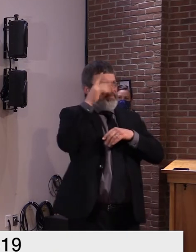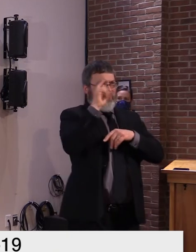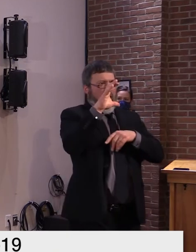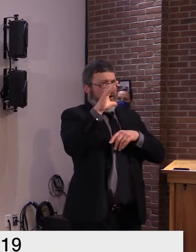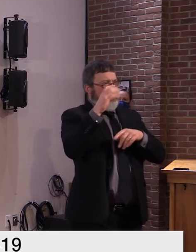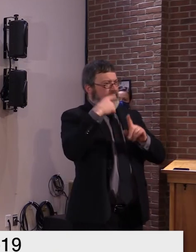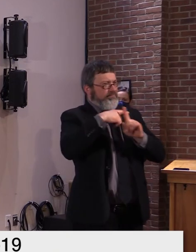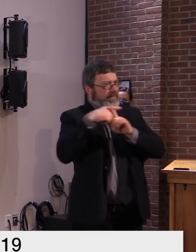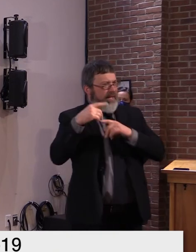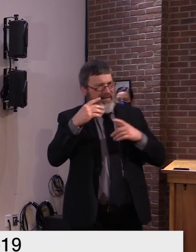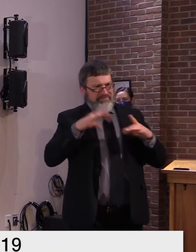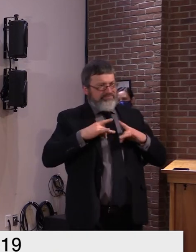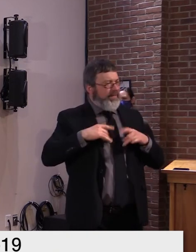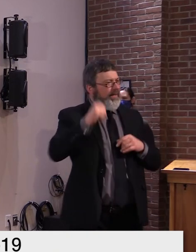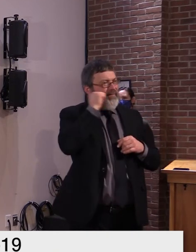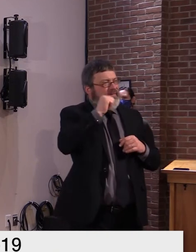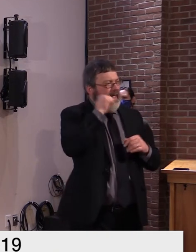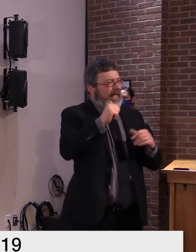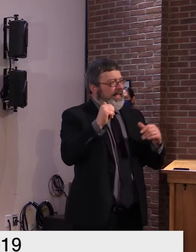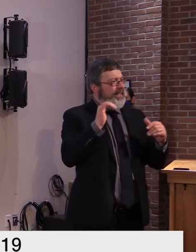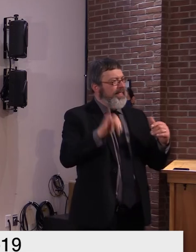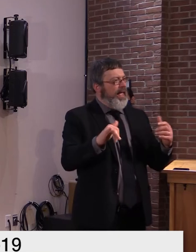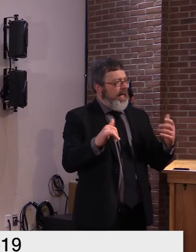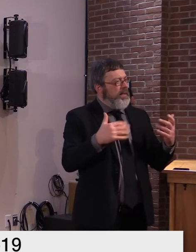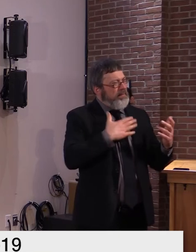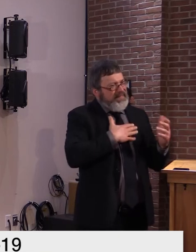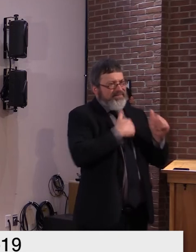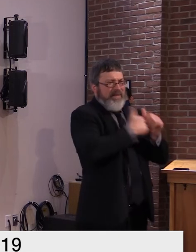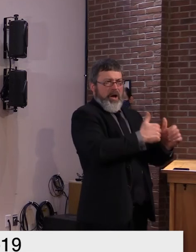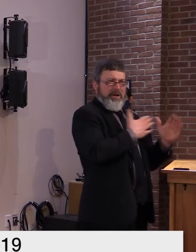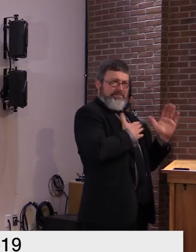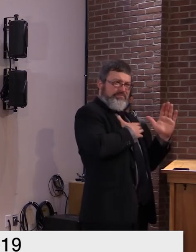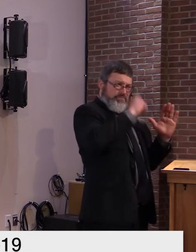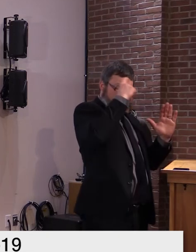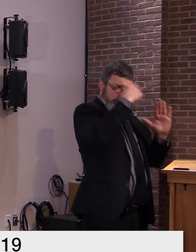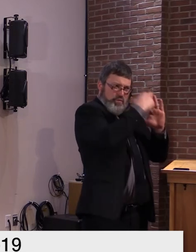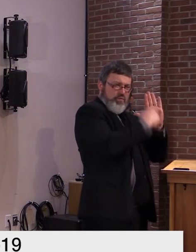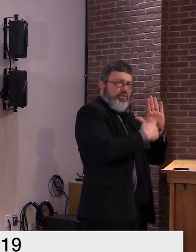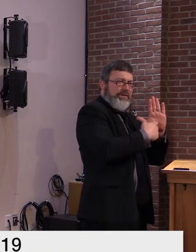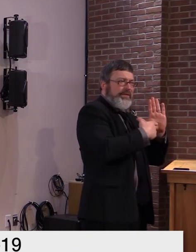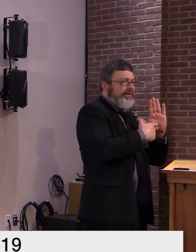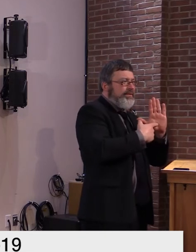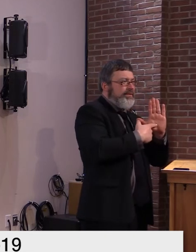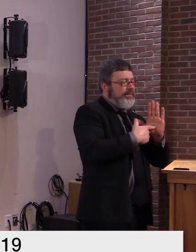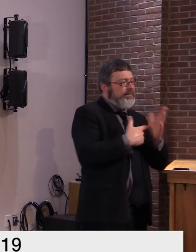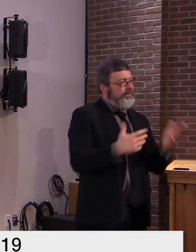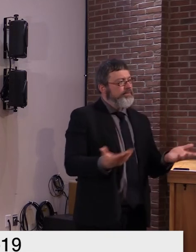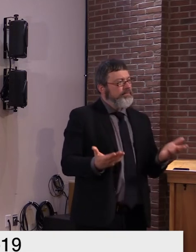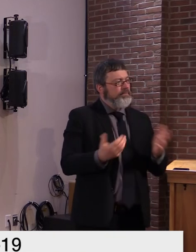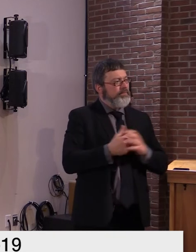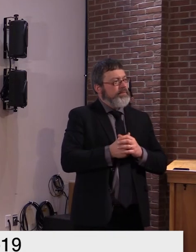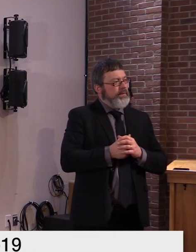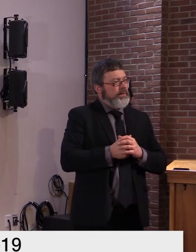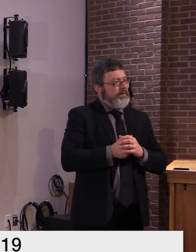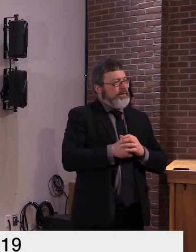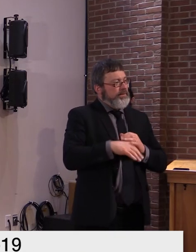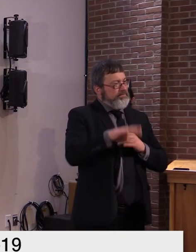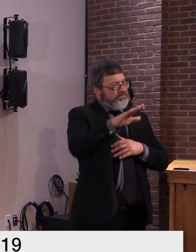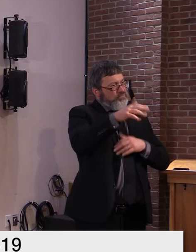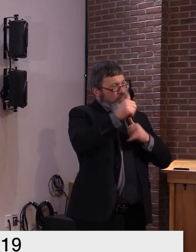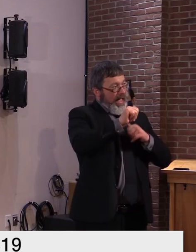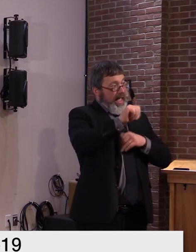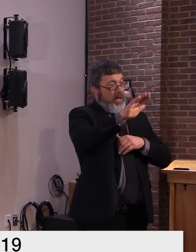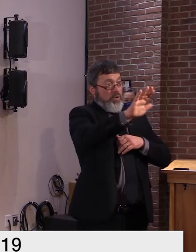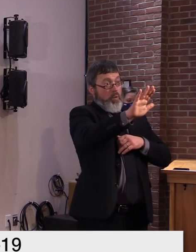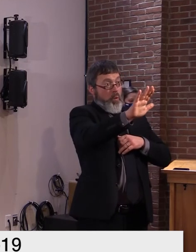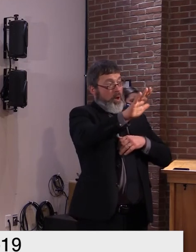And find other creative ways to to to